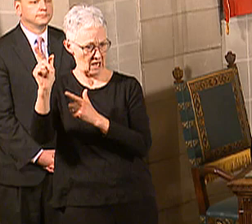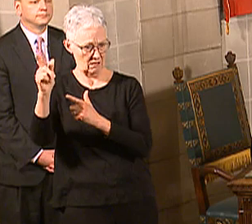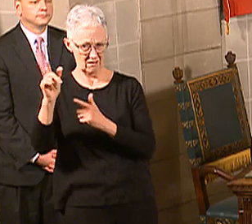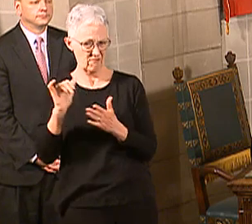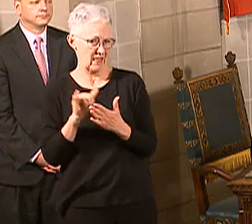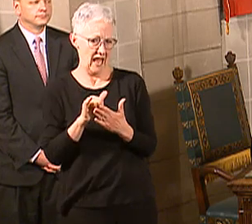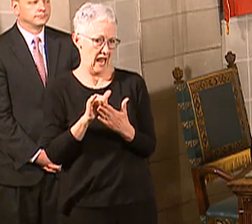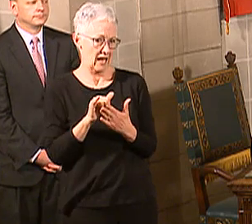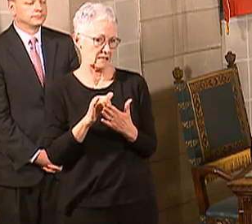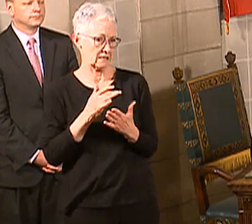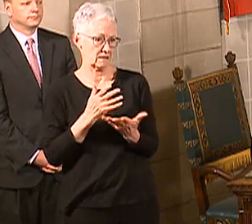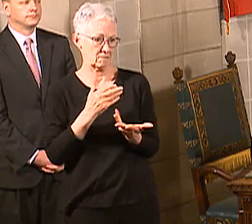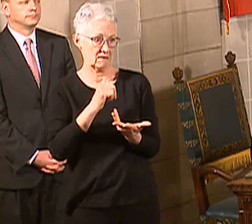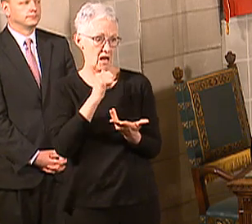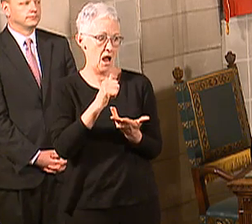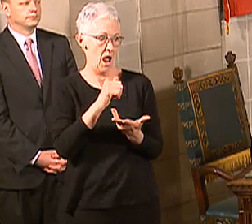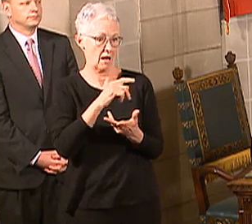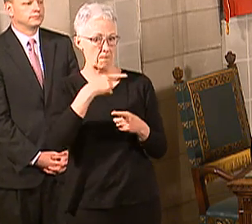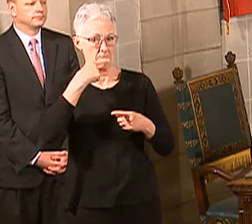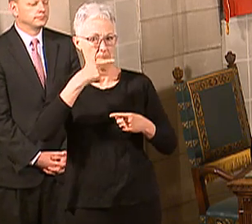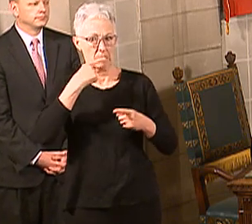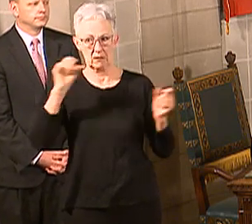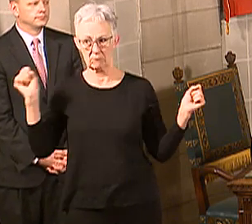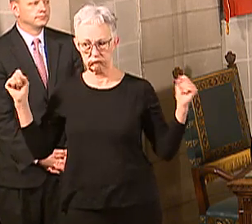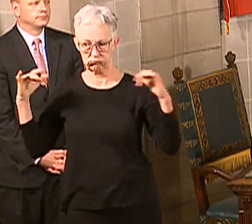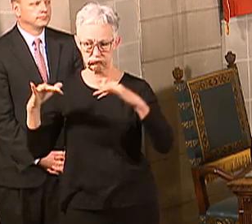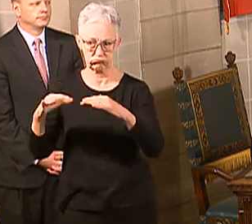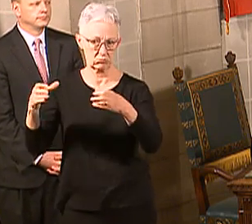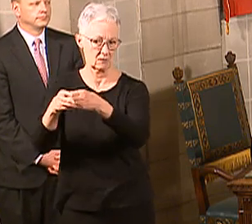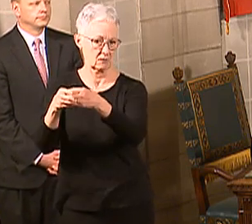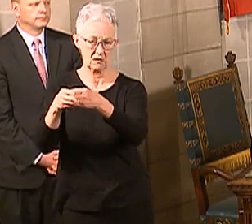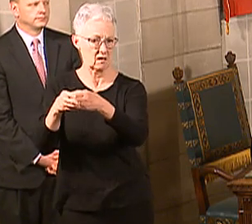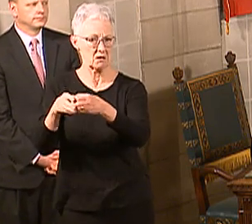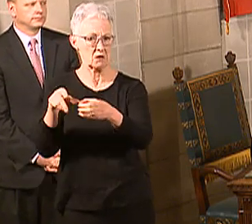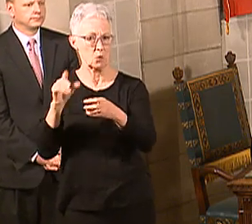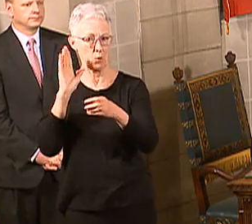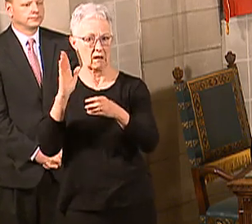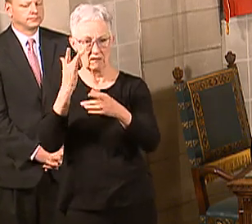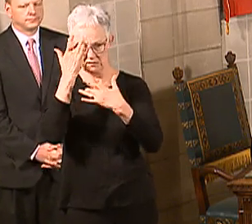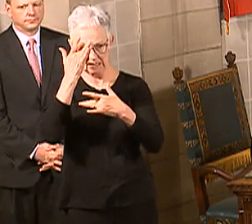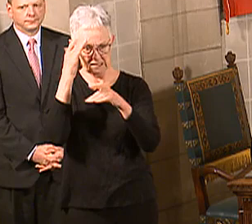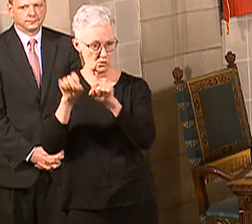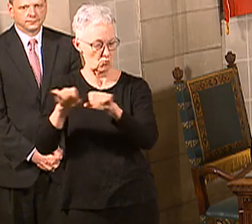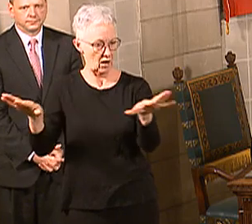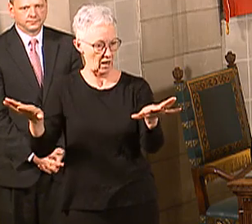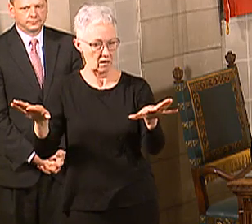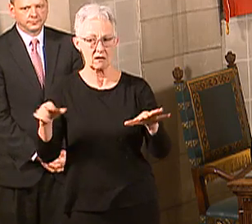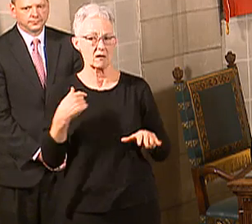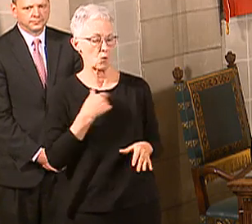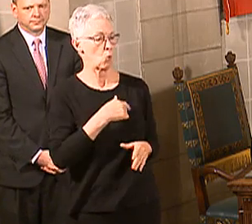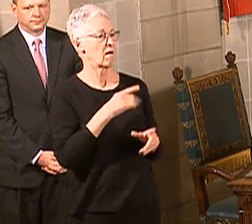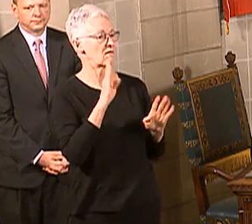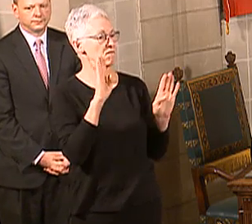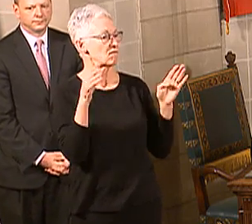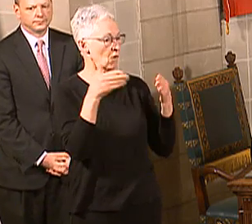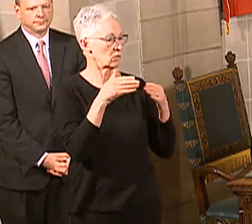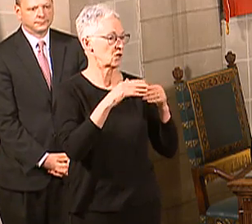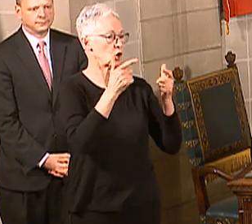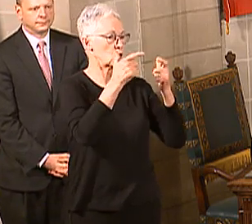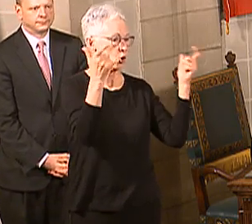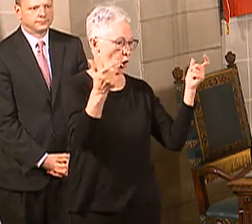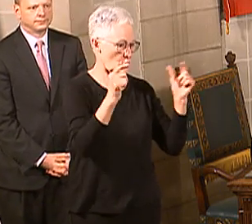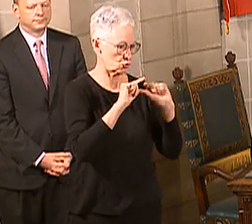prone to spreading the virus. So again, what we're really trying to focus on is large public groups is what we're trying to limit. 10 people or less is really what we're focused on.